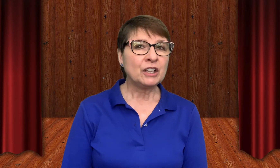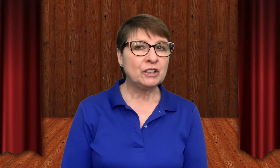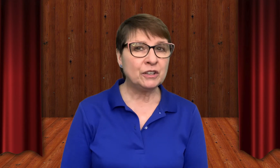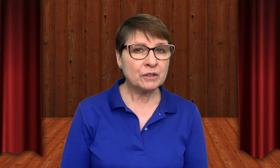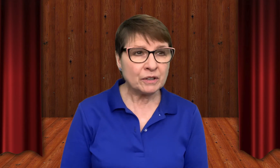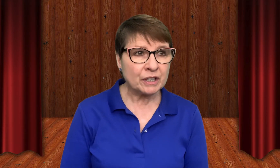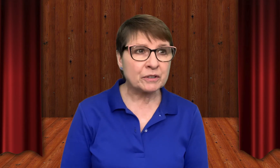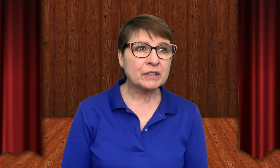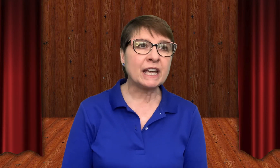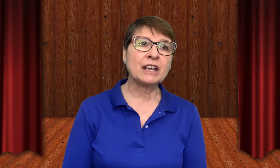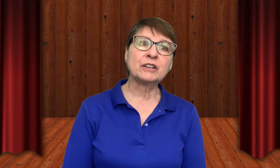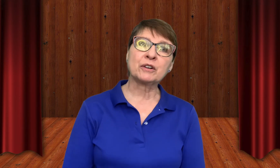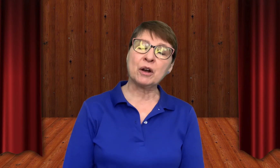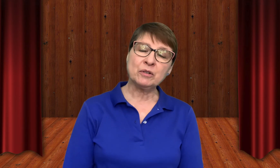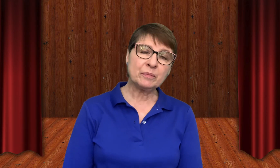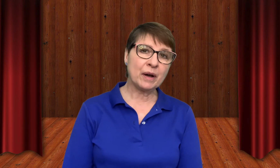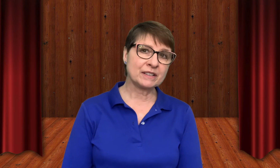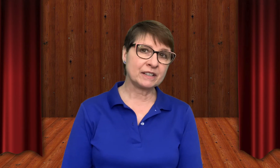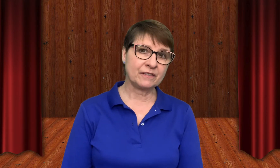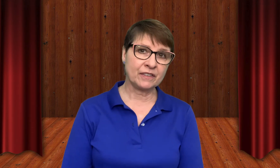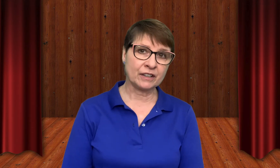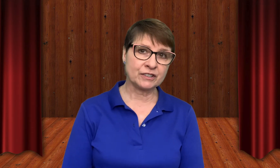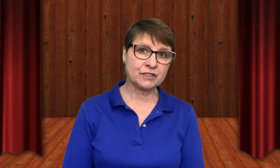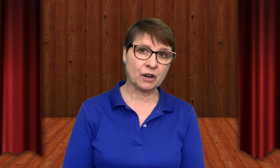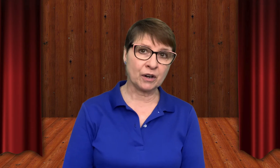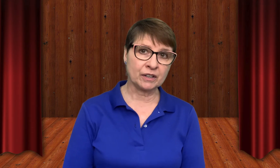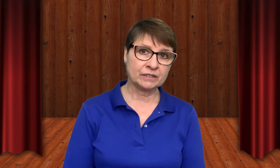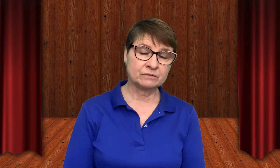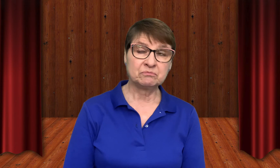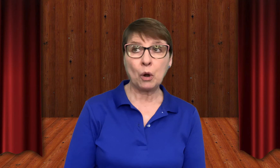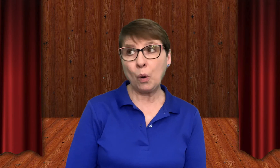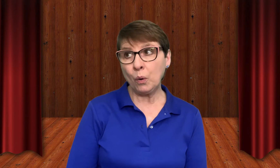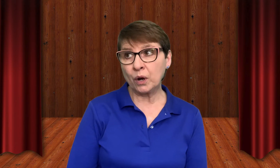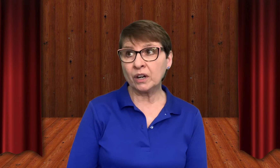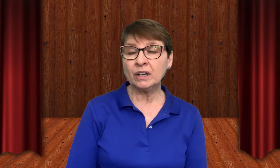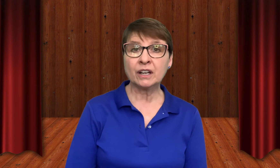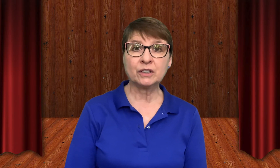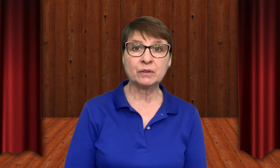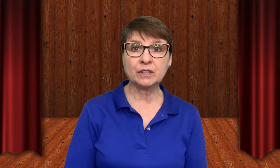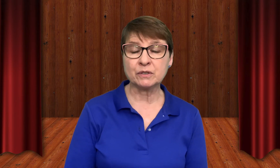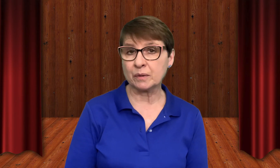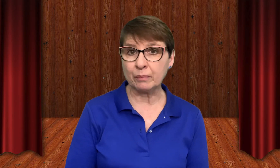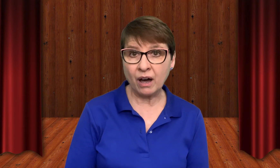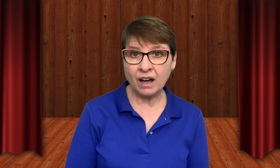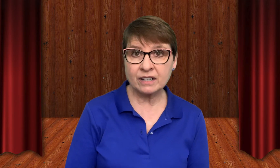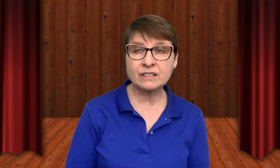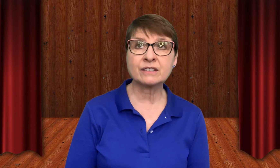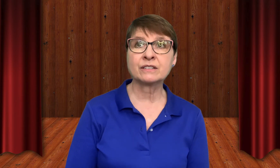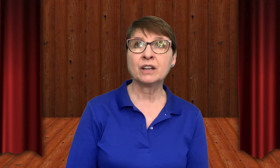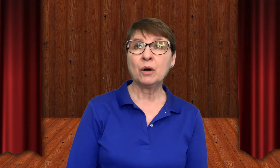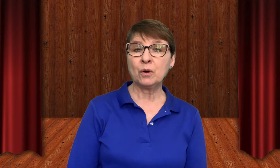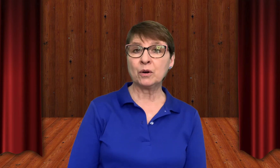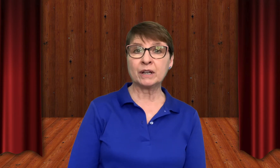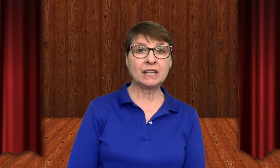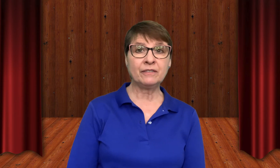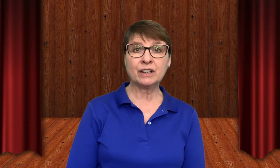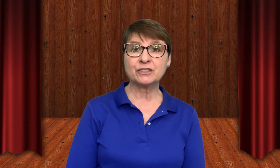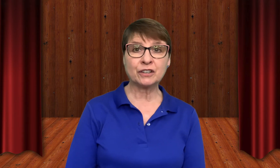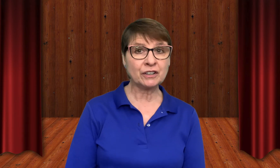You could create your own positive thoughts jar, or you could use a box or even a journal